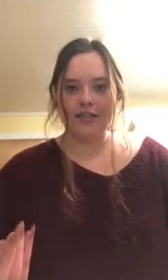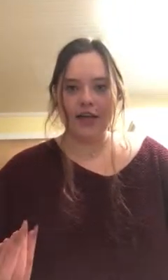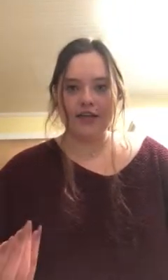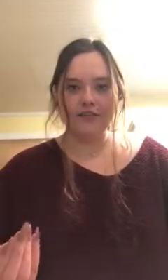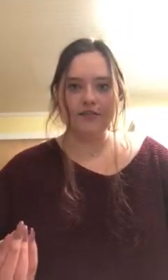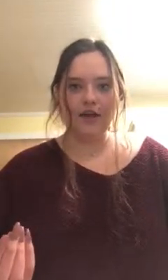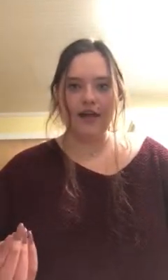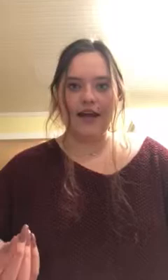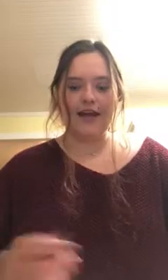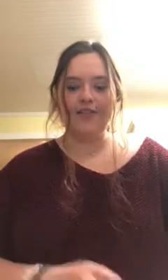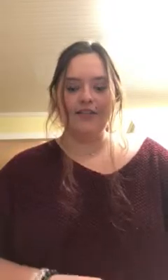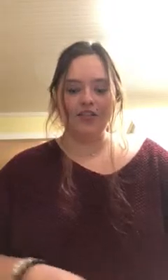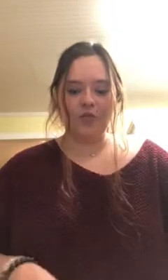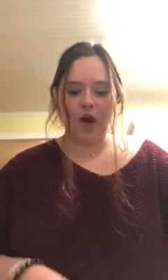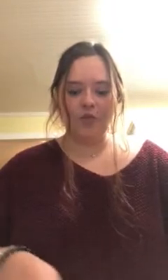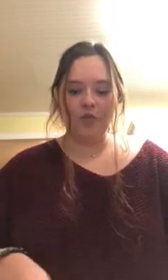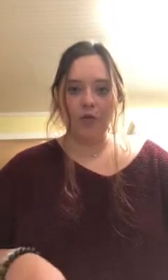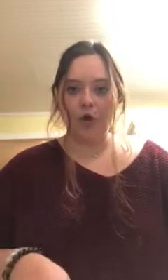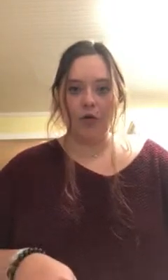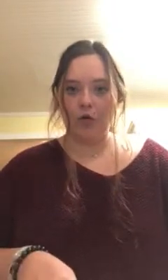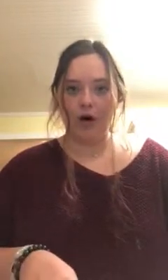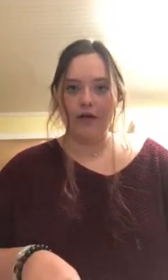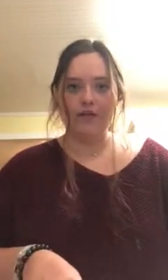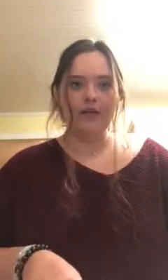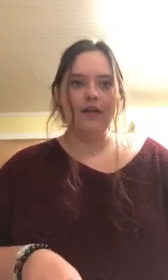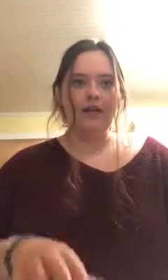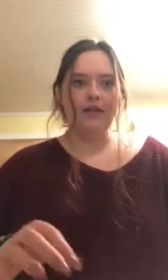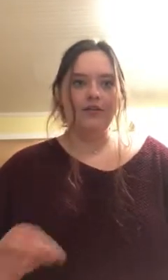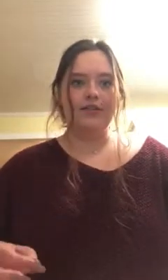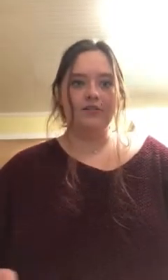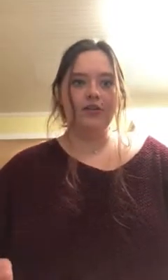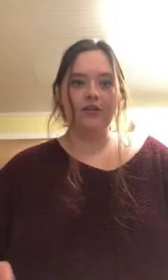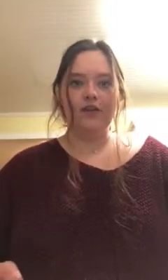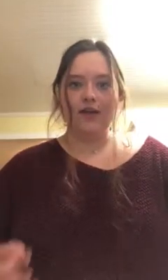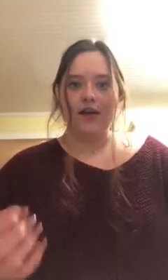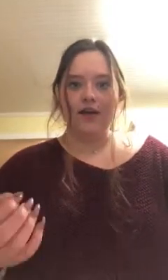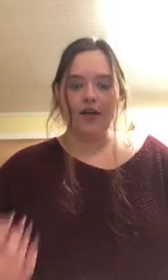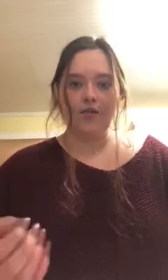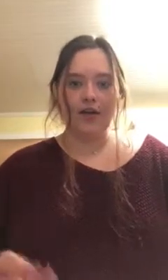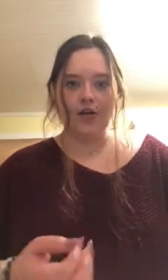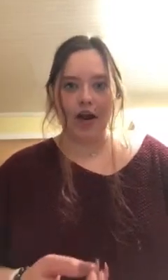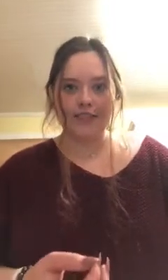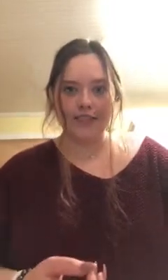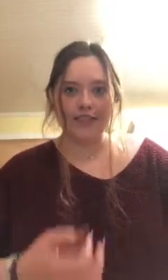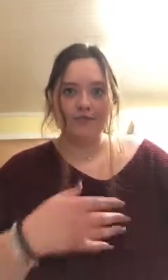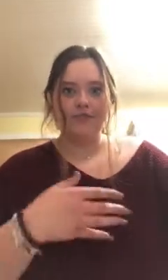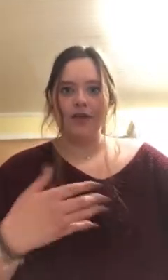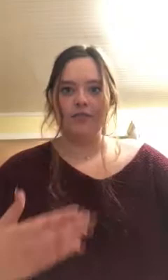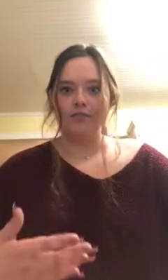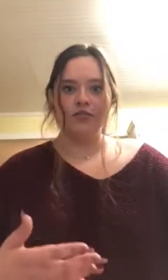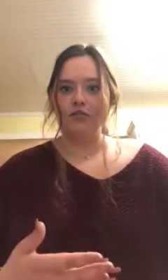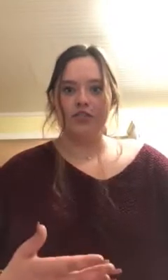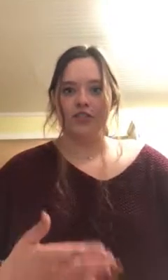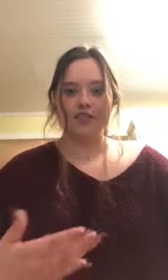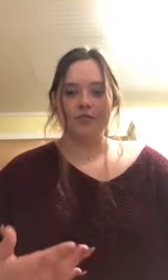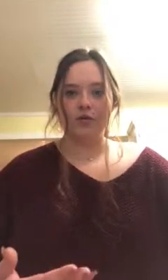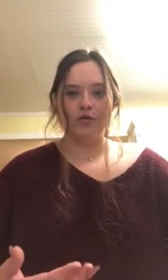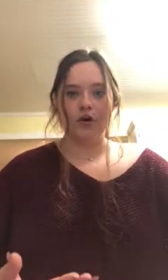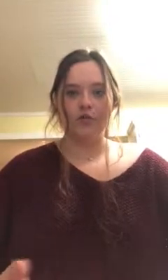debt. Okay and this is a problem worldwide. This is literally going to be a crisis if some solution doesn't be resolved